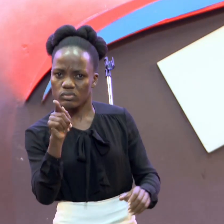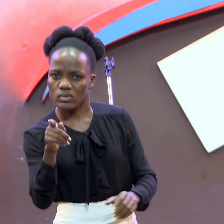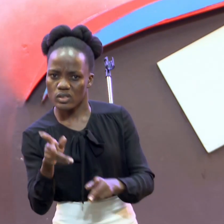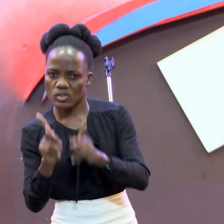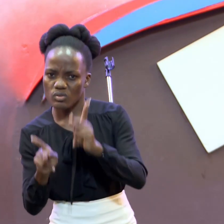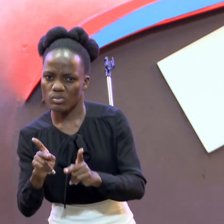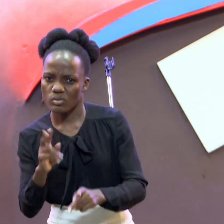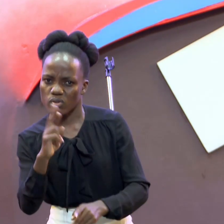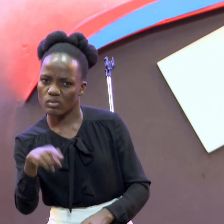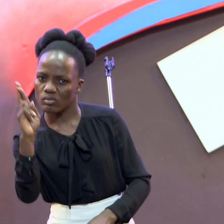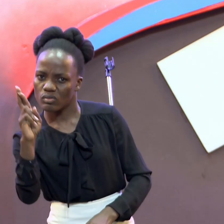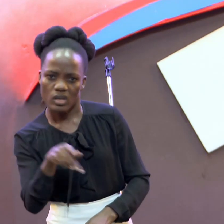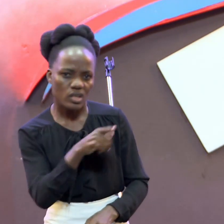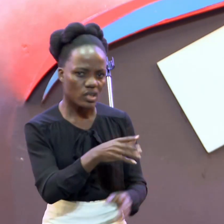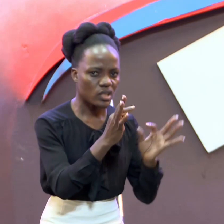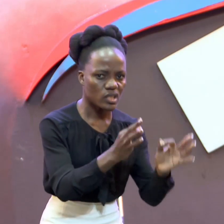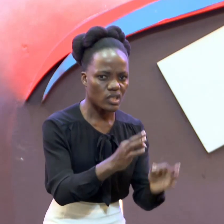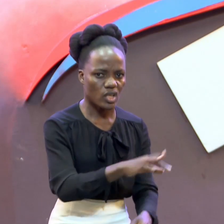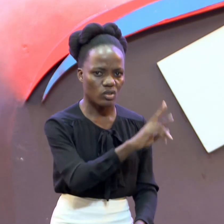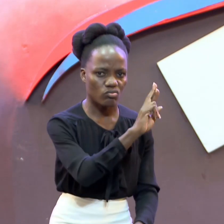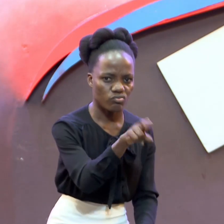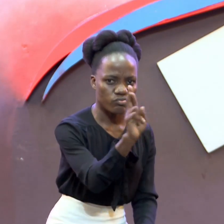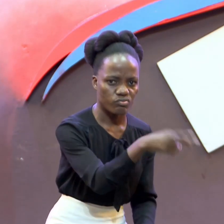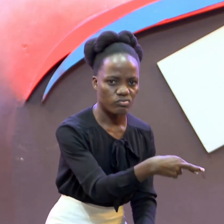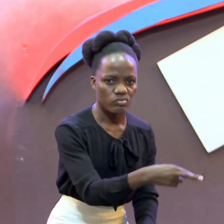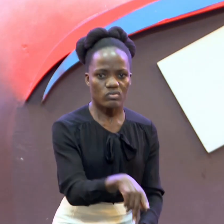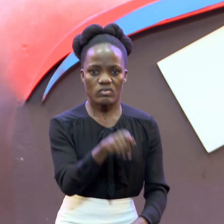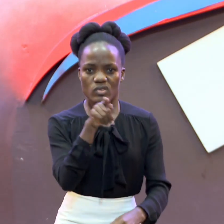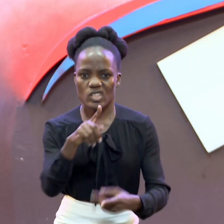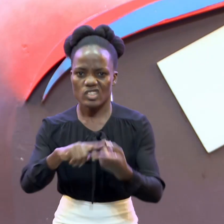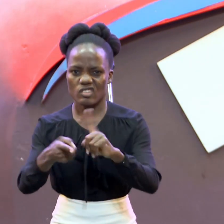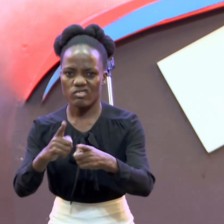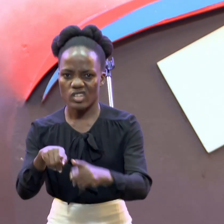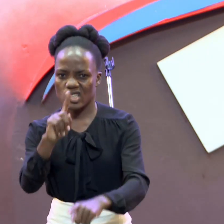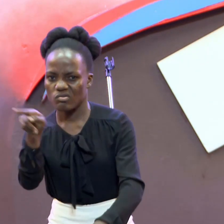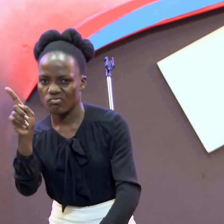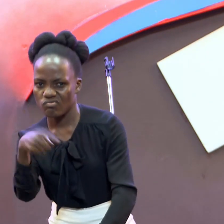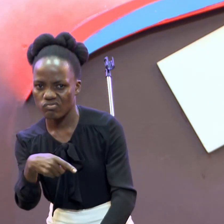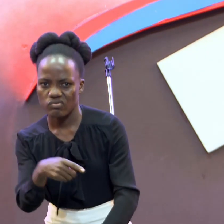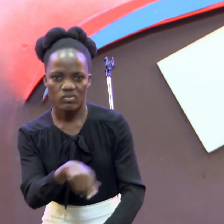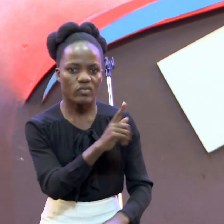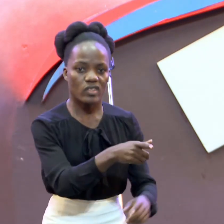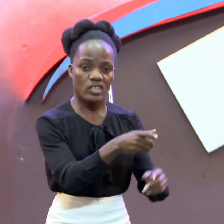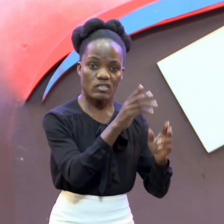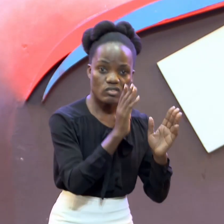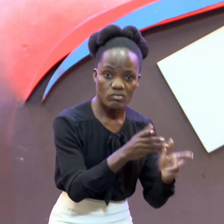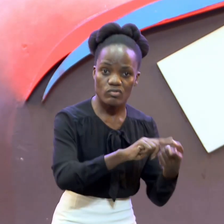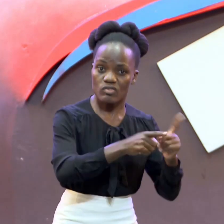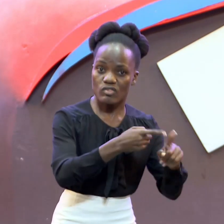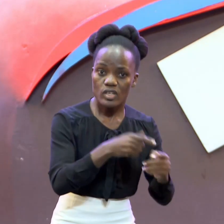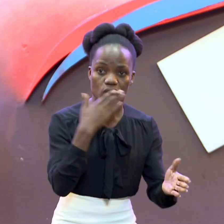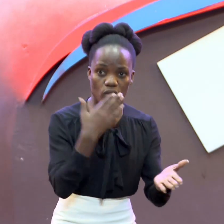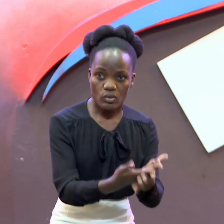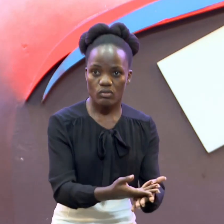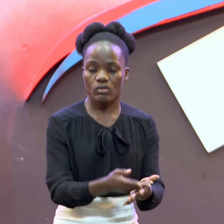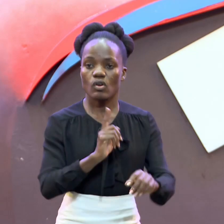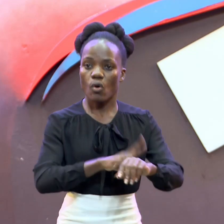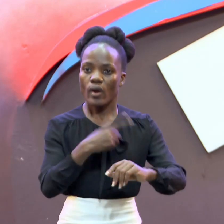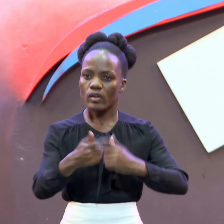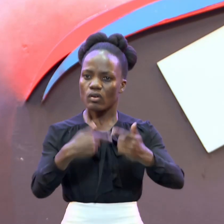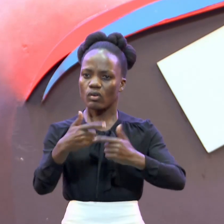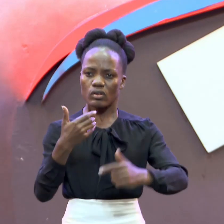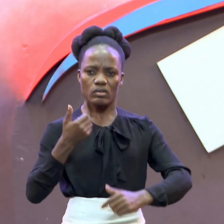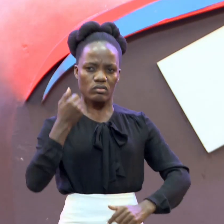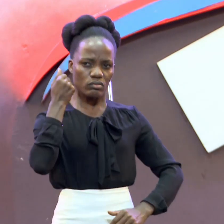thing From the wrong things The right friends From wrong friends So When you cling On the Word